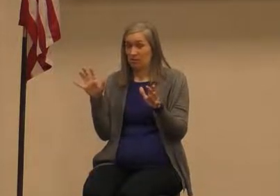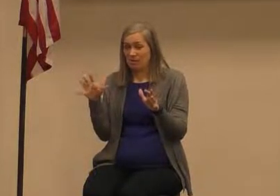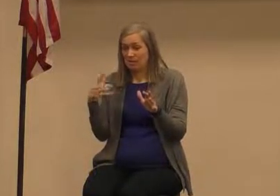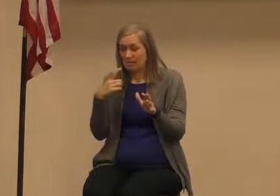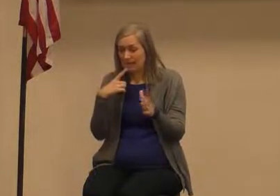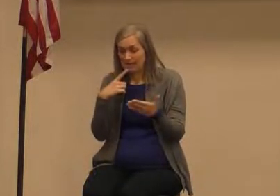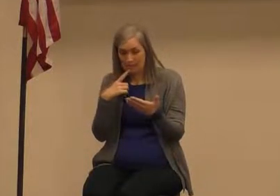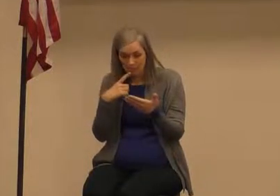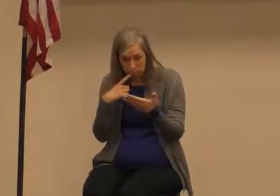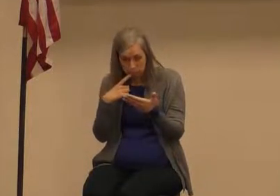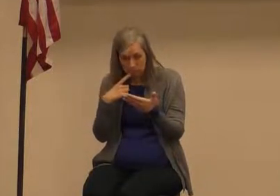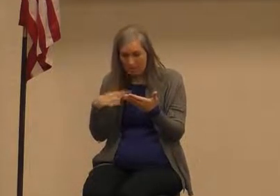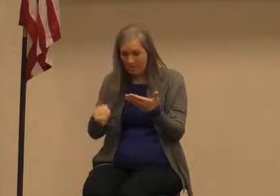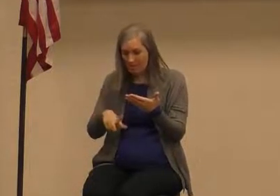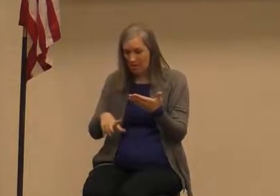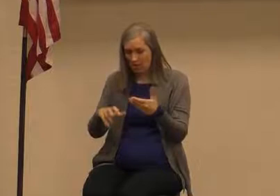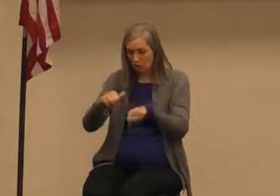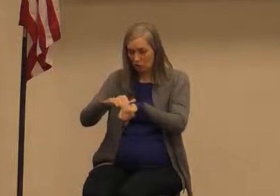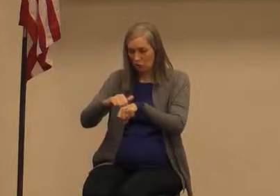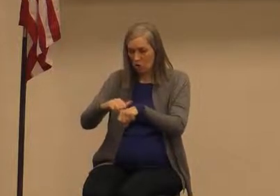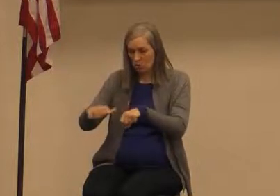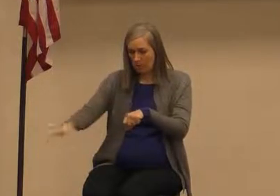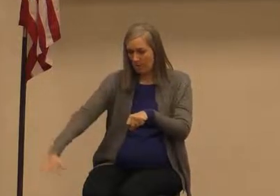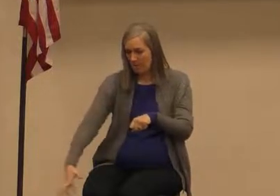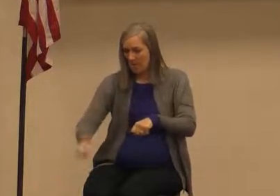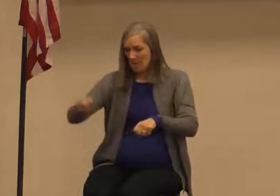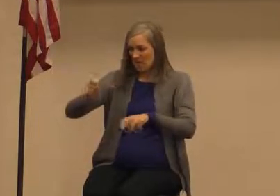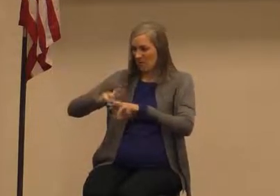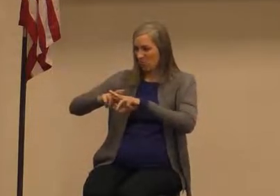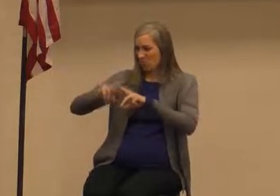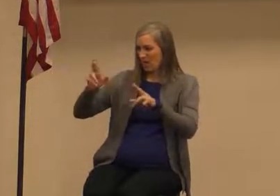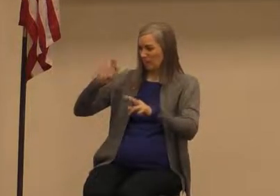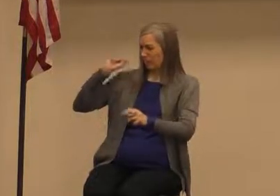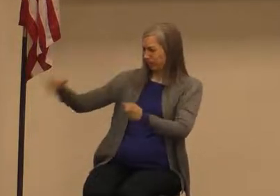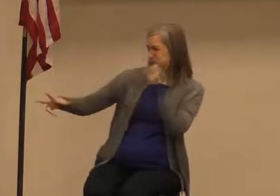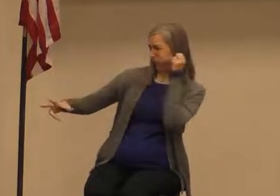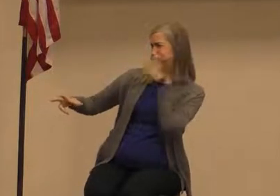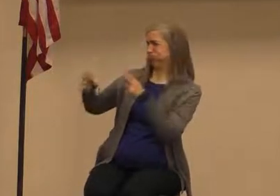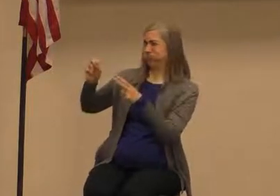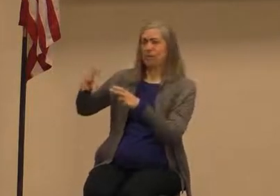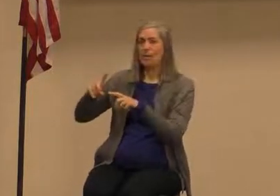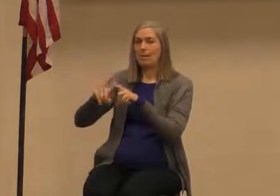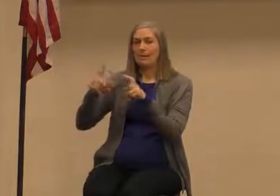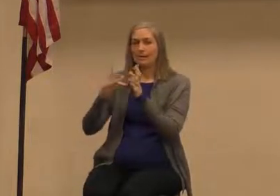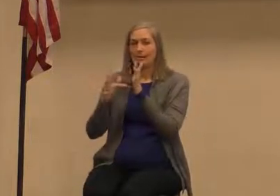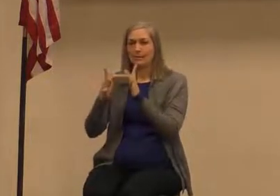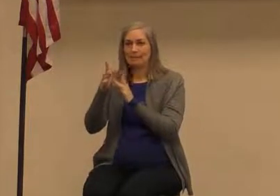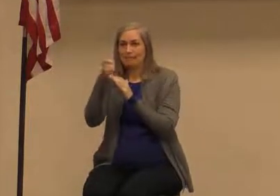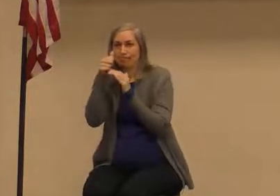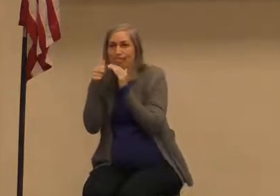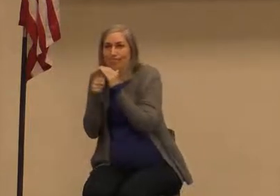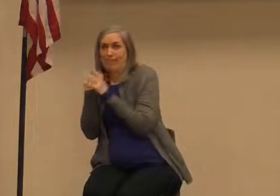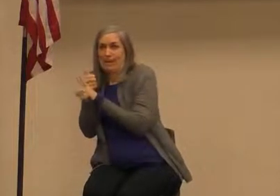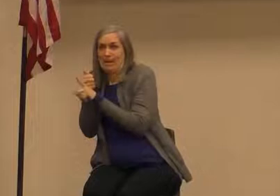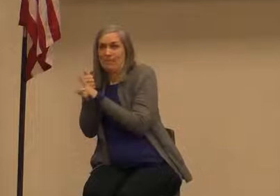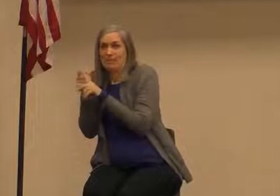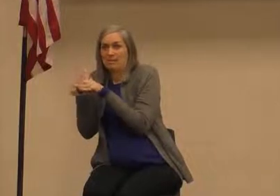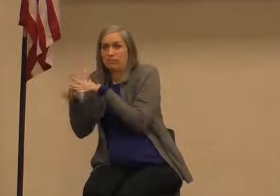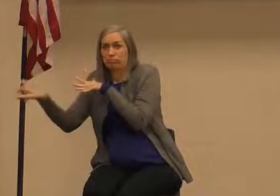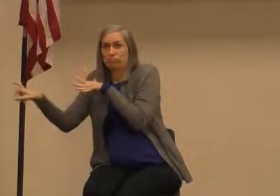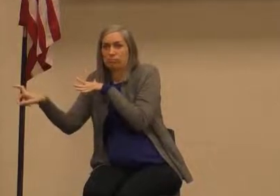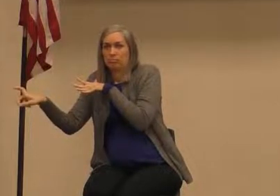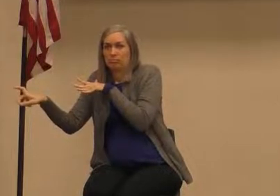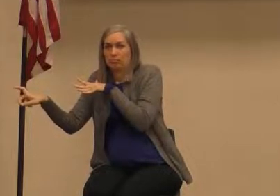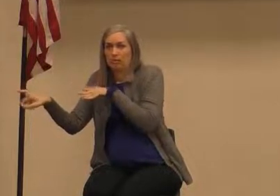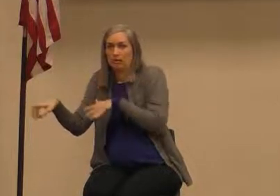it says so they picked up stones to throw at him but Jesus hid himself and went out of the temple okay throw at him they weren't